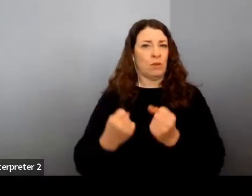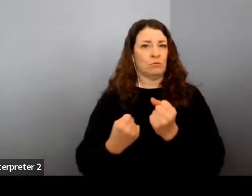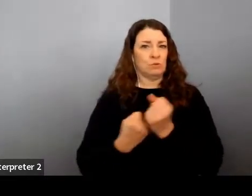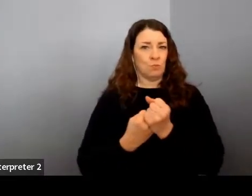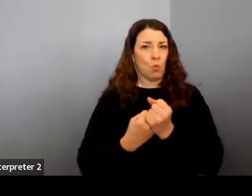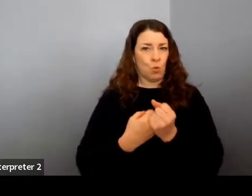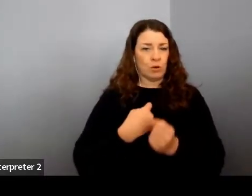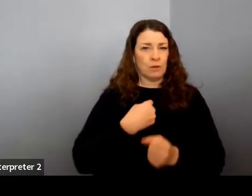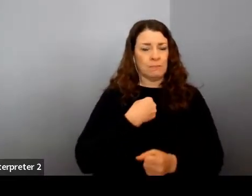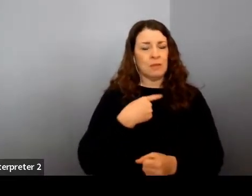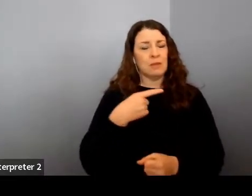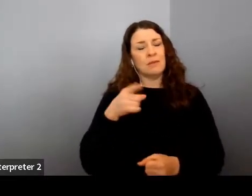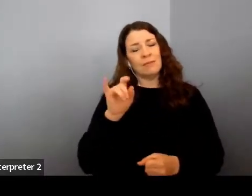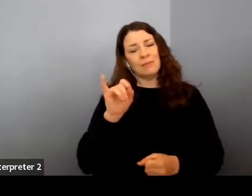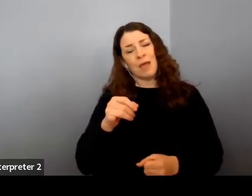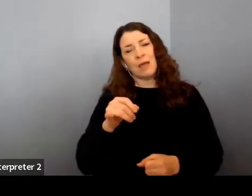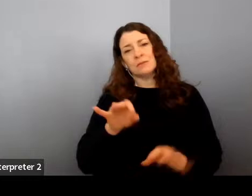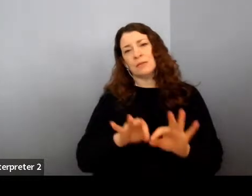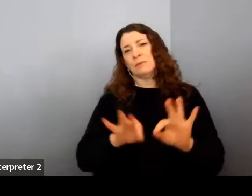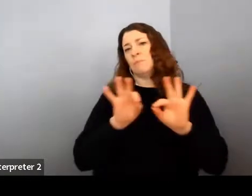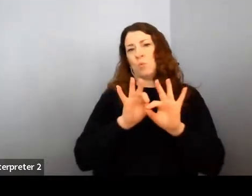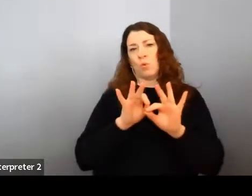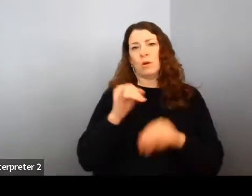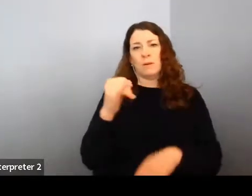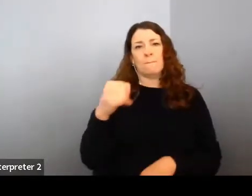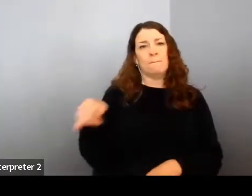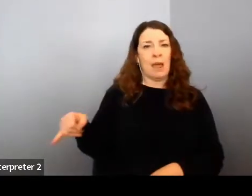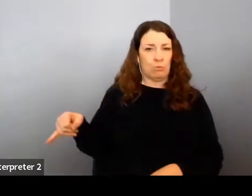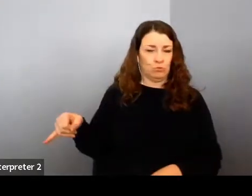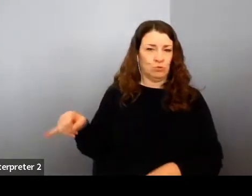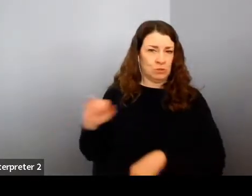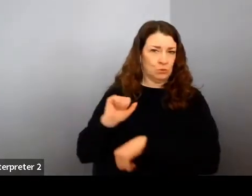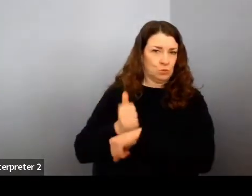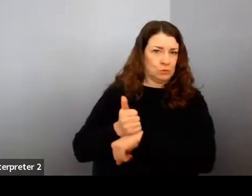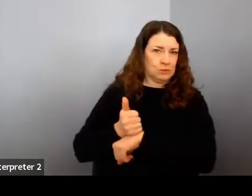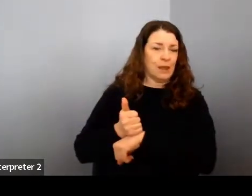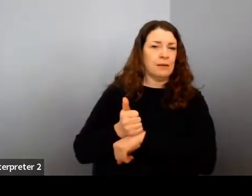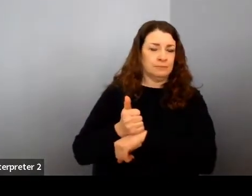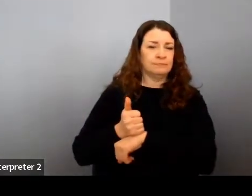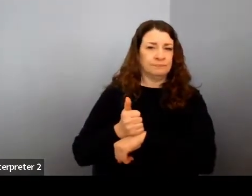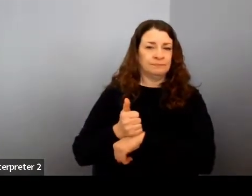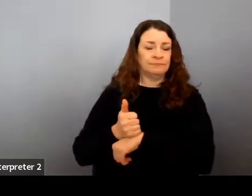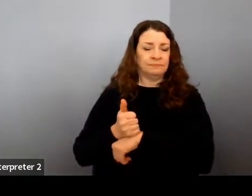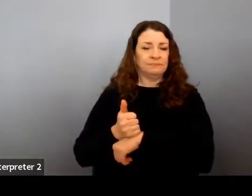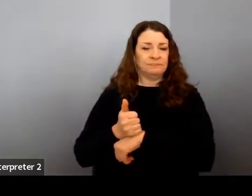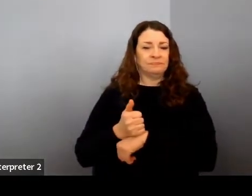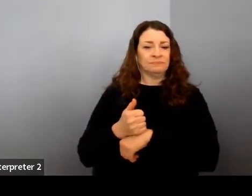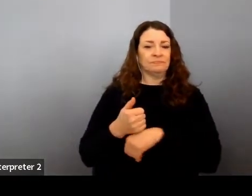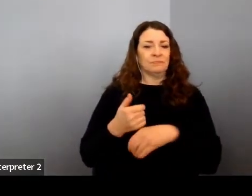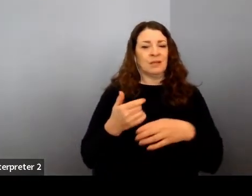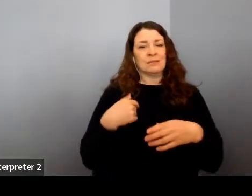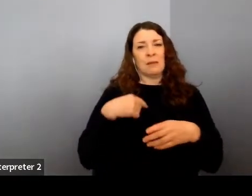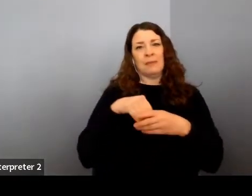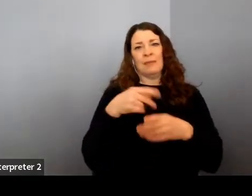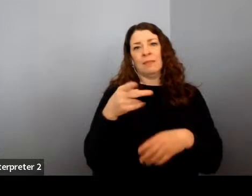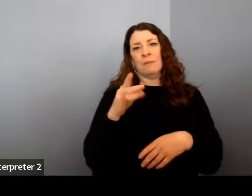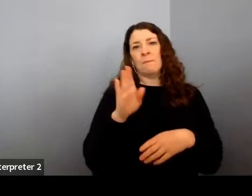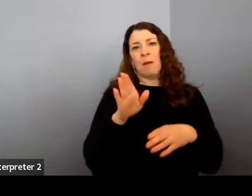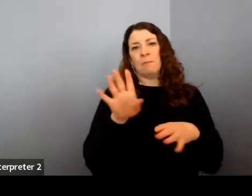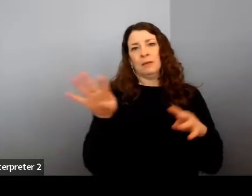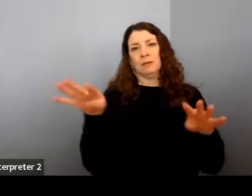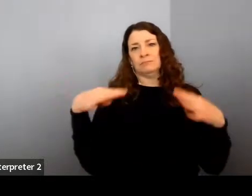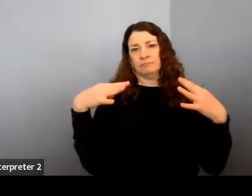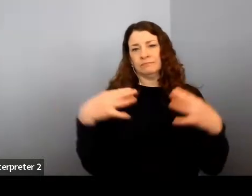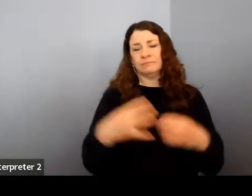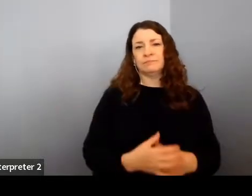that's been important boundaries for me to set as someone who shares so much of their life in public. Thank you so